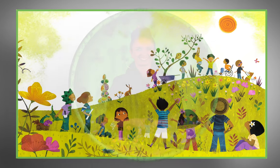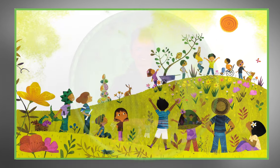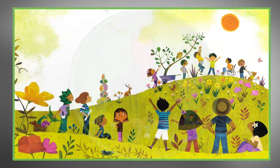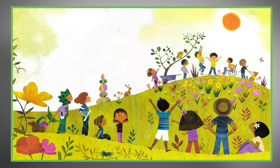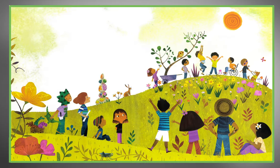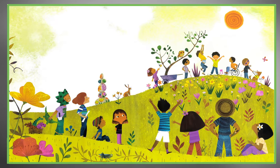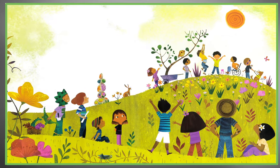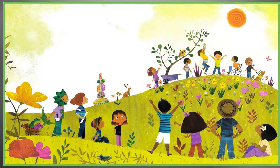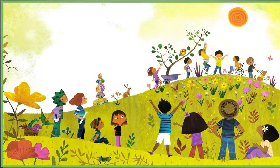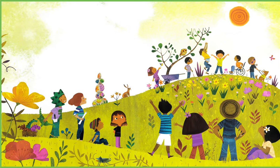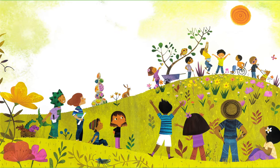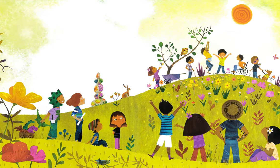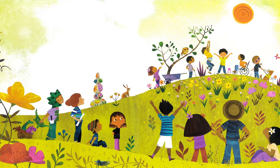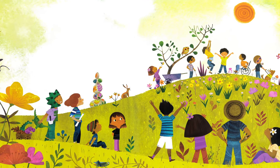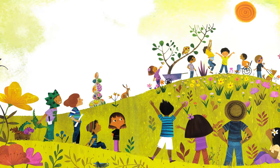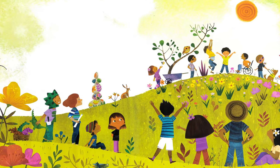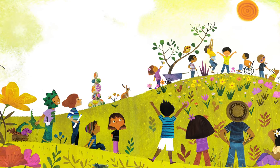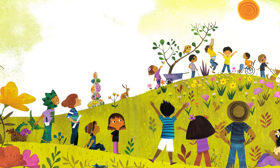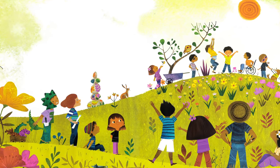I'll see in the next one.